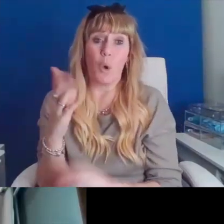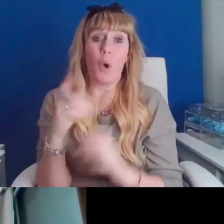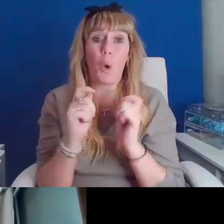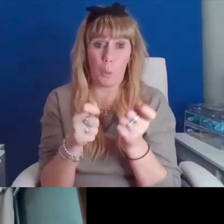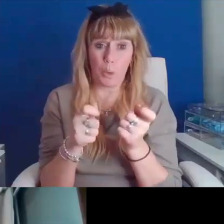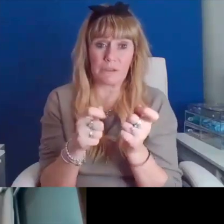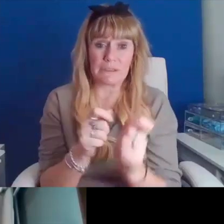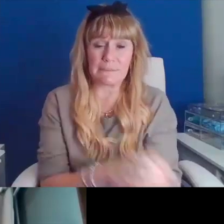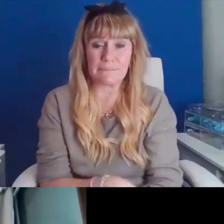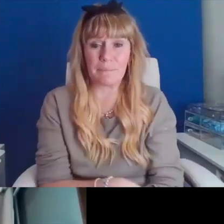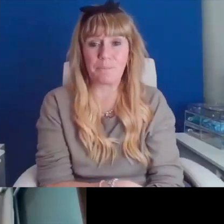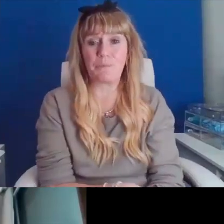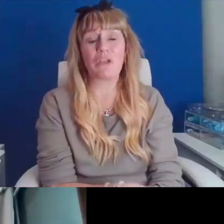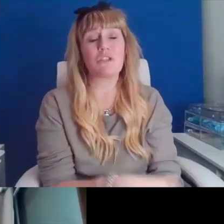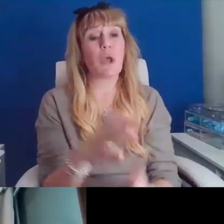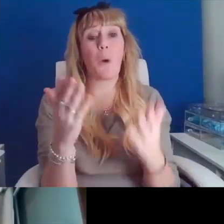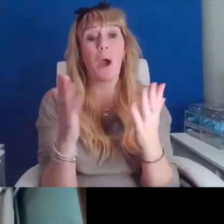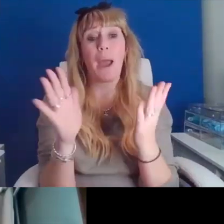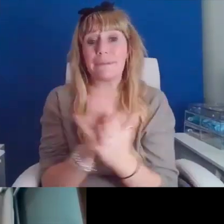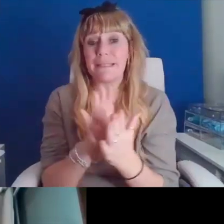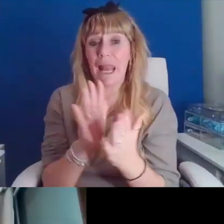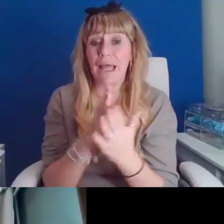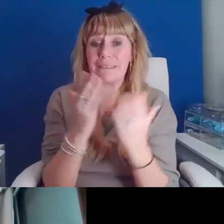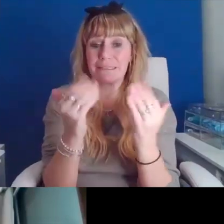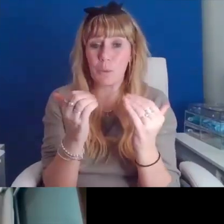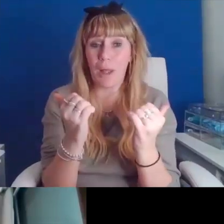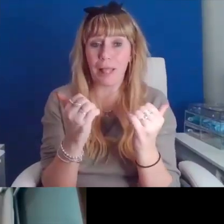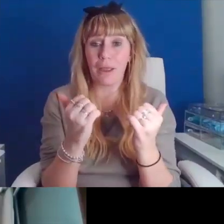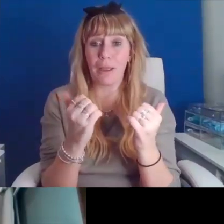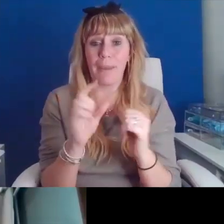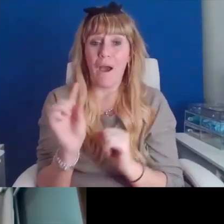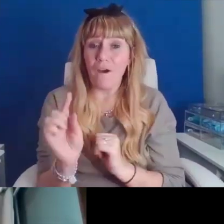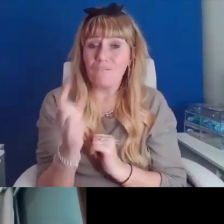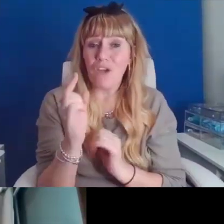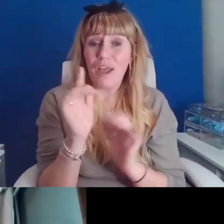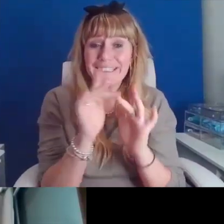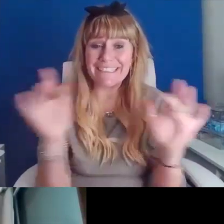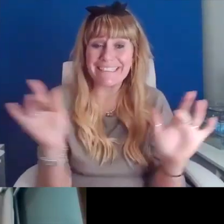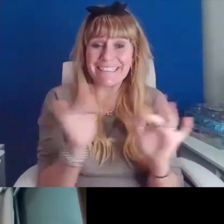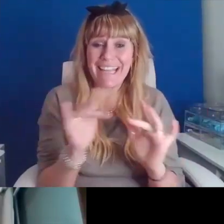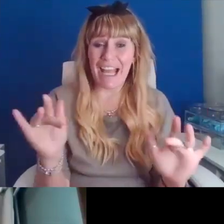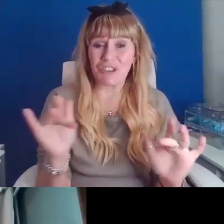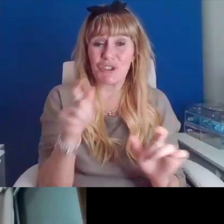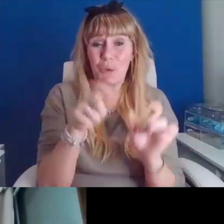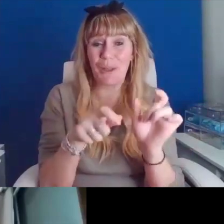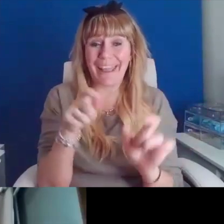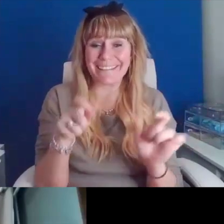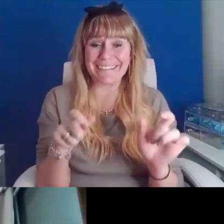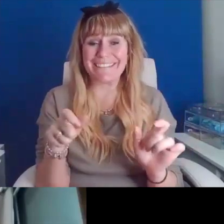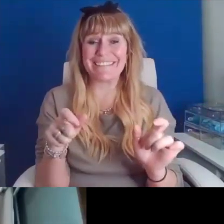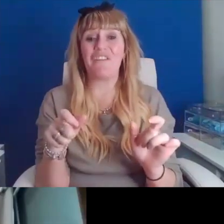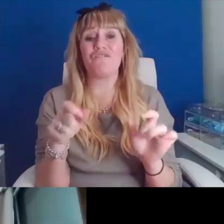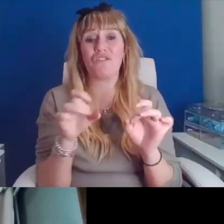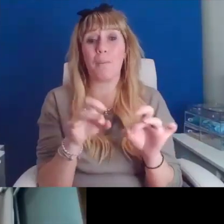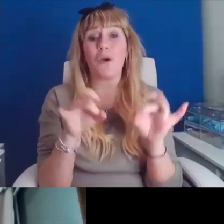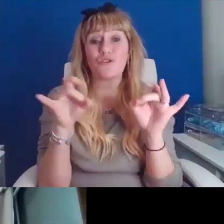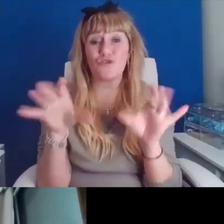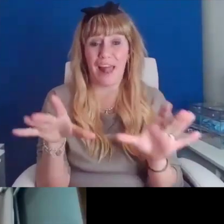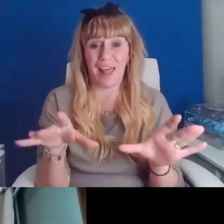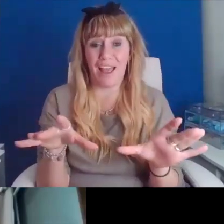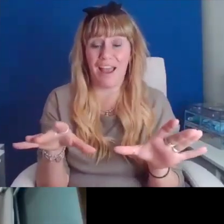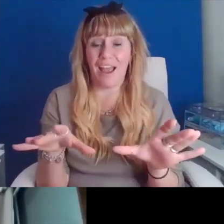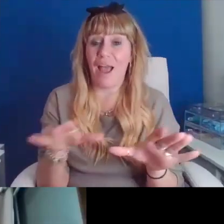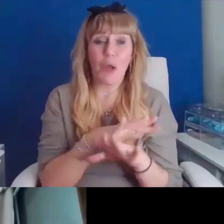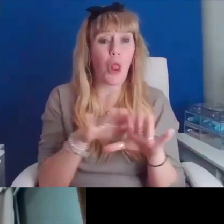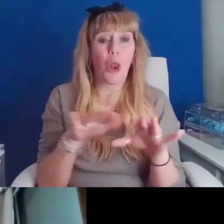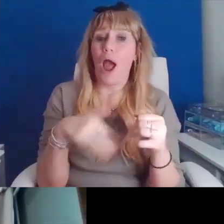I'm delighted to welcome our first international guest from Australia and no doubt not our last and we'll